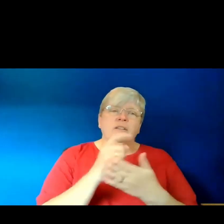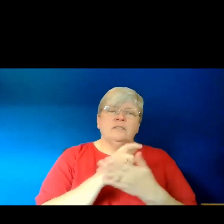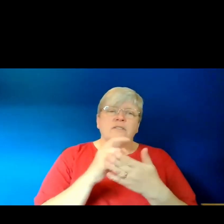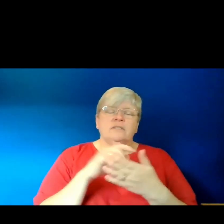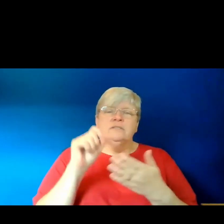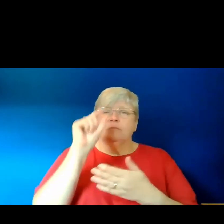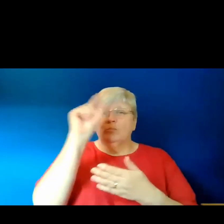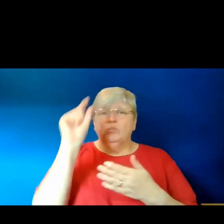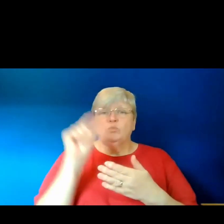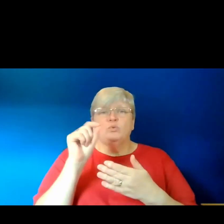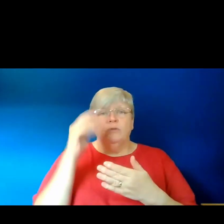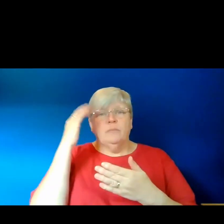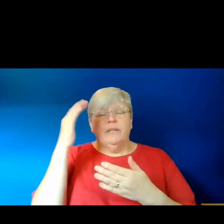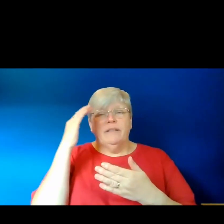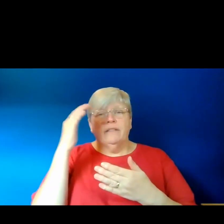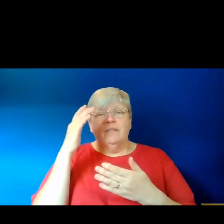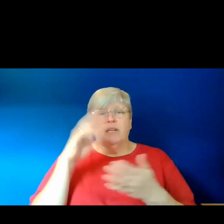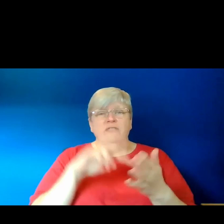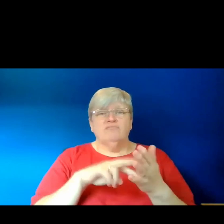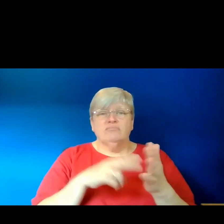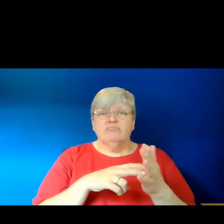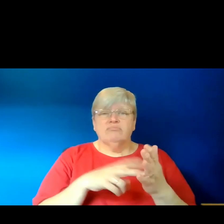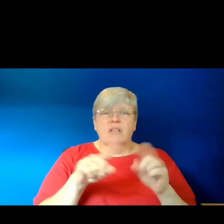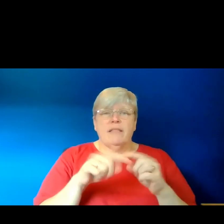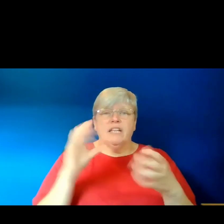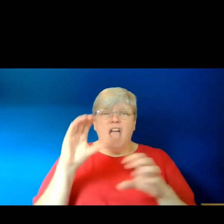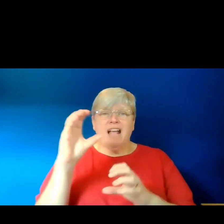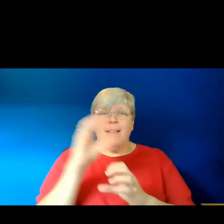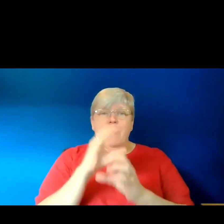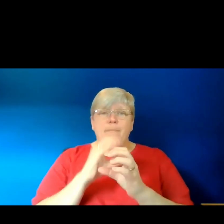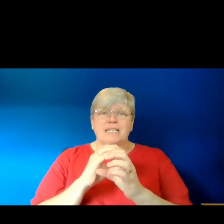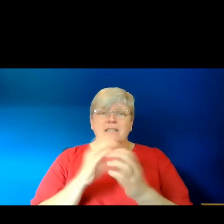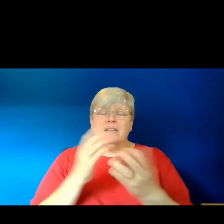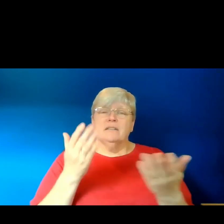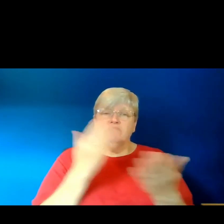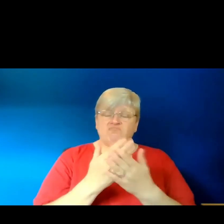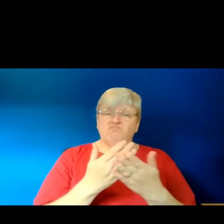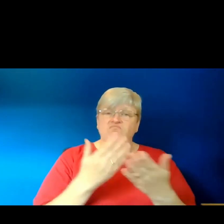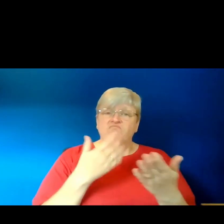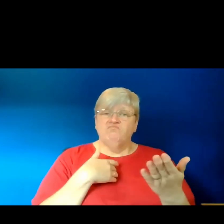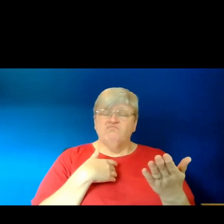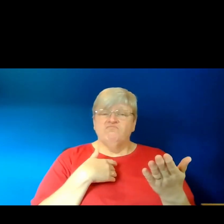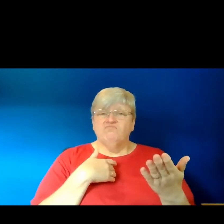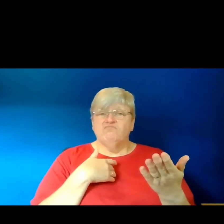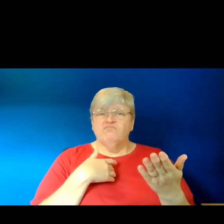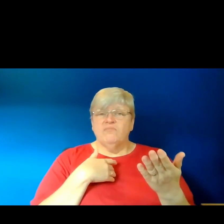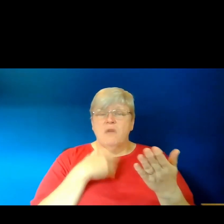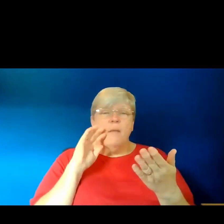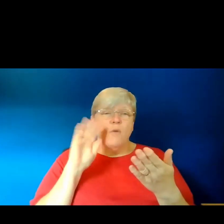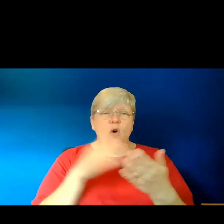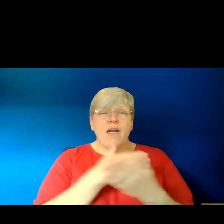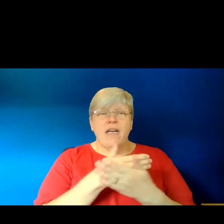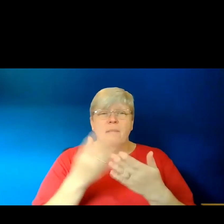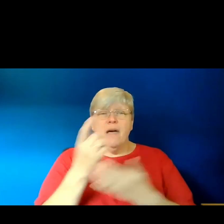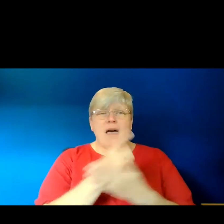you might arrange lines to look like an eclipse. Or you might even write a shape poem. So I've seen someone who wrote